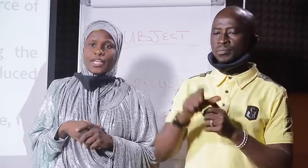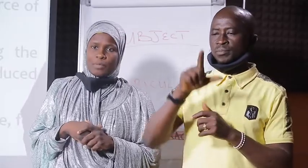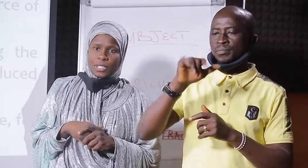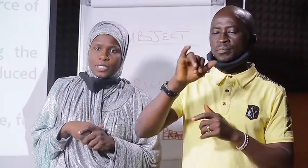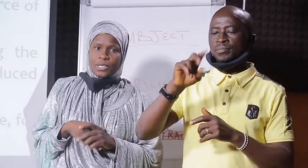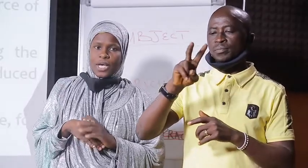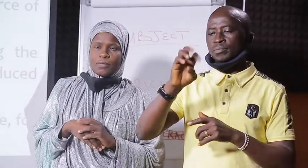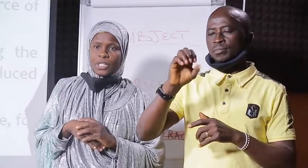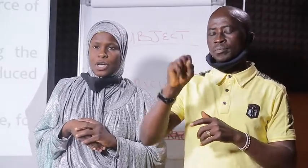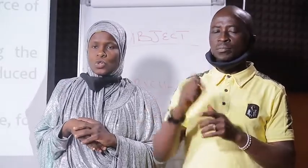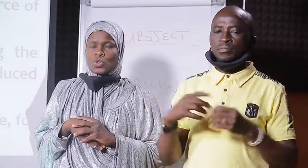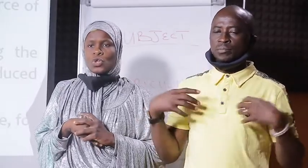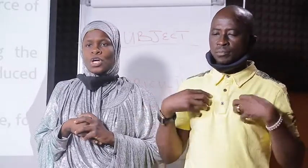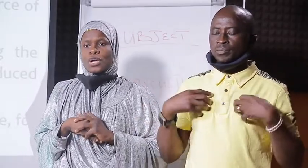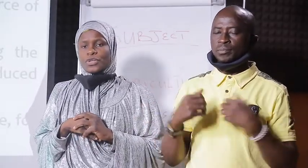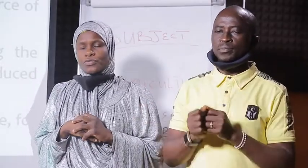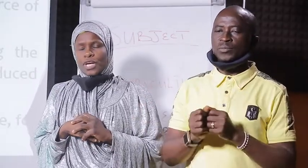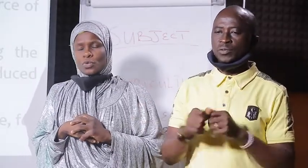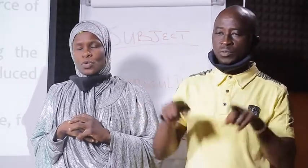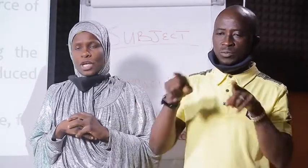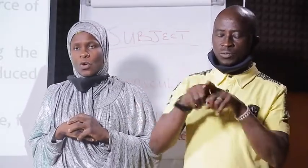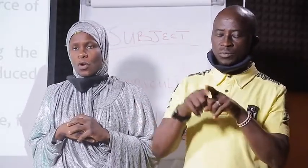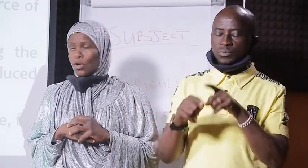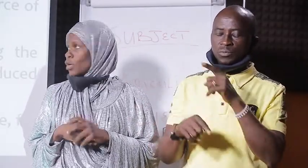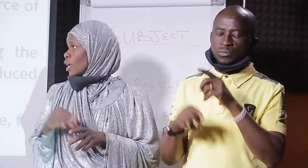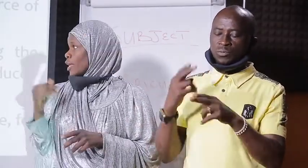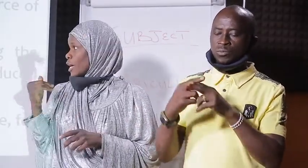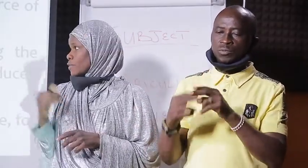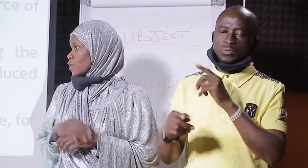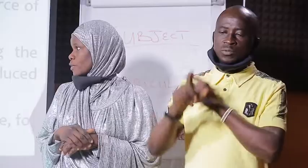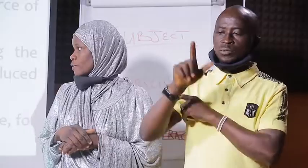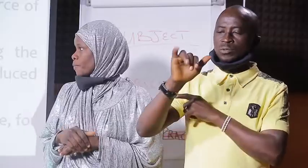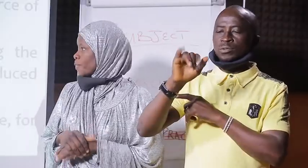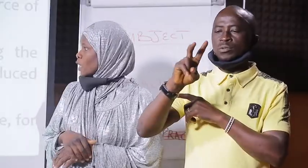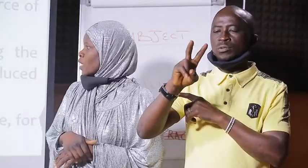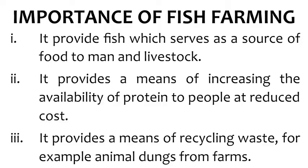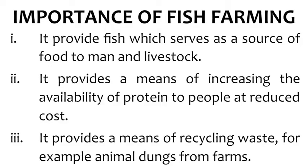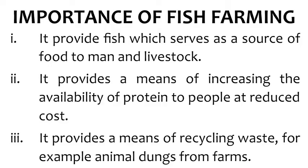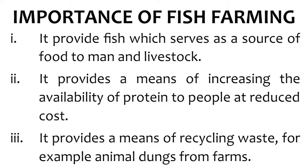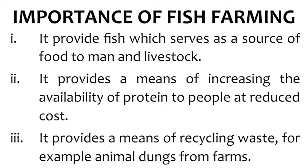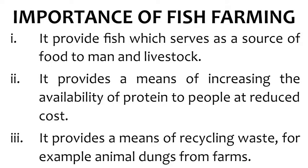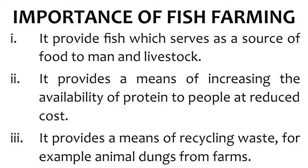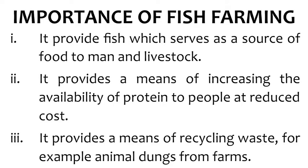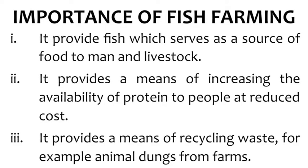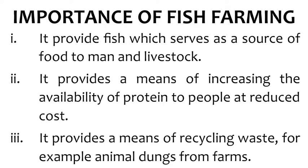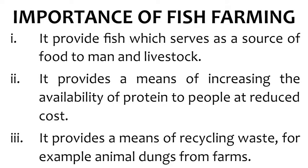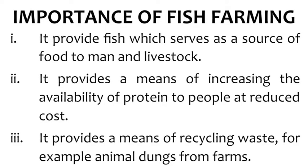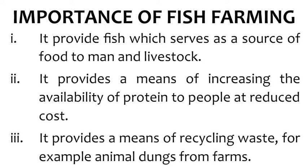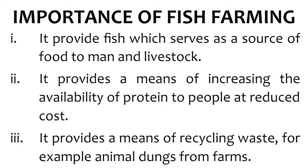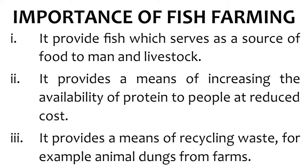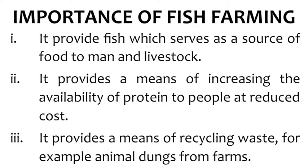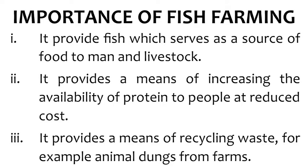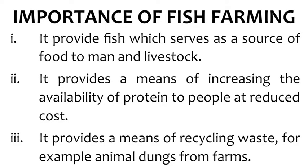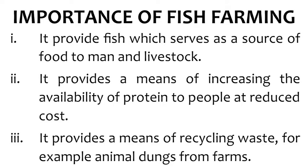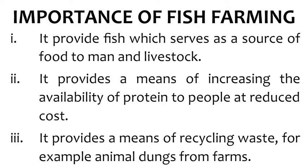mean animals animals are also referred to they are called livestock secondly it